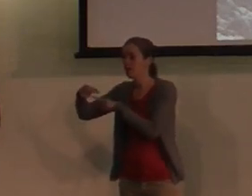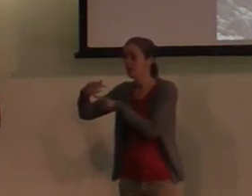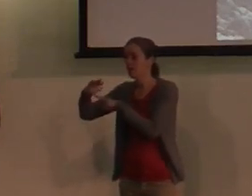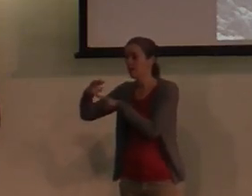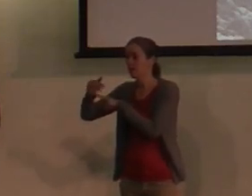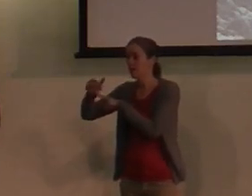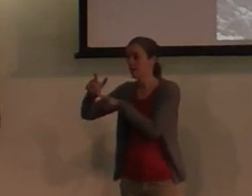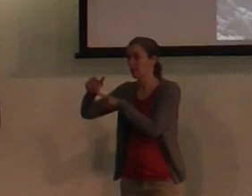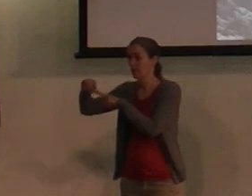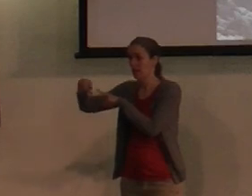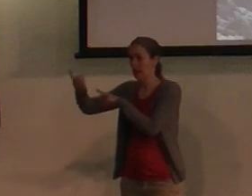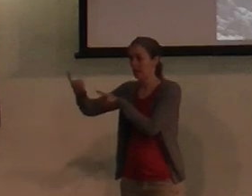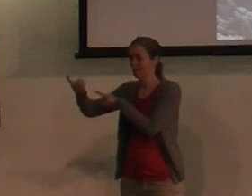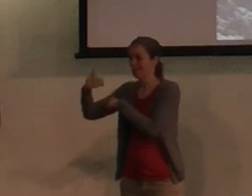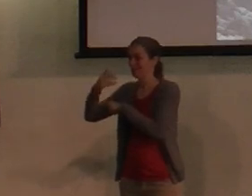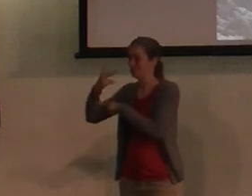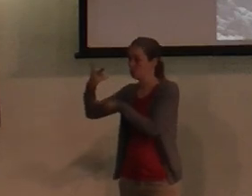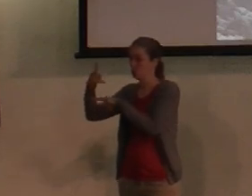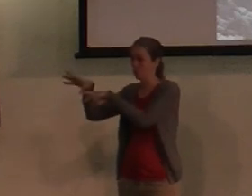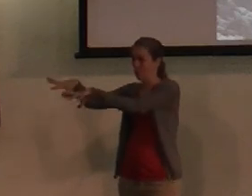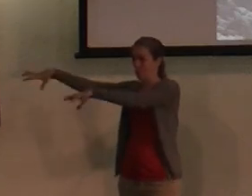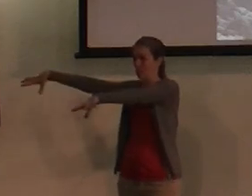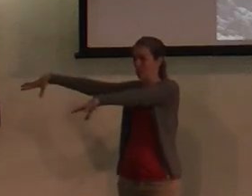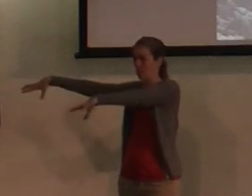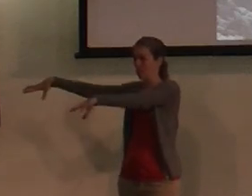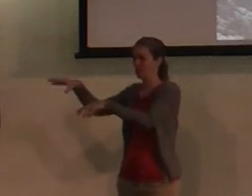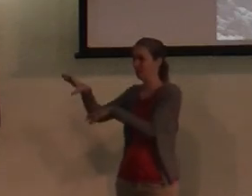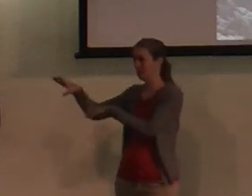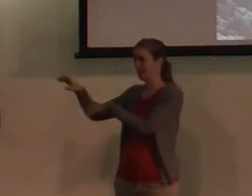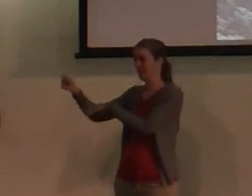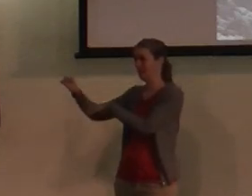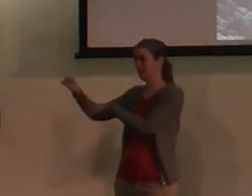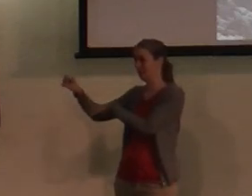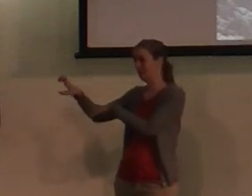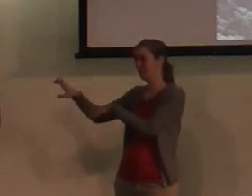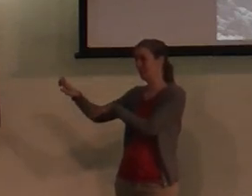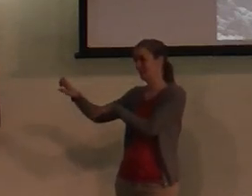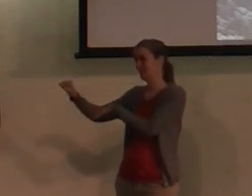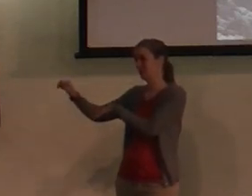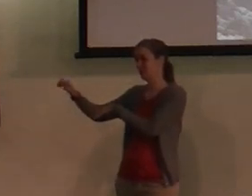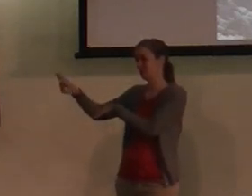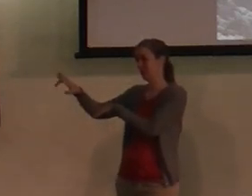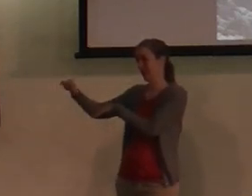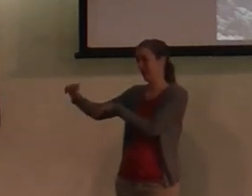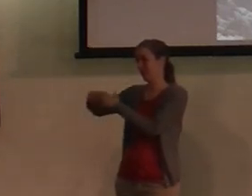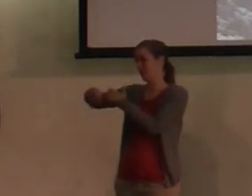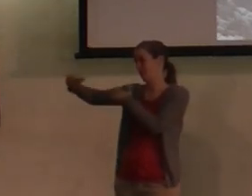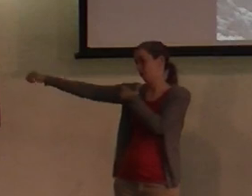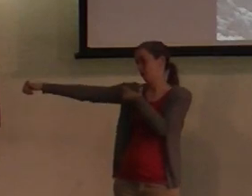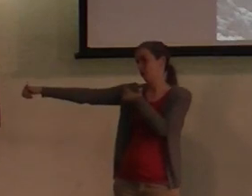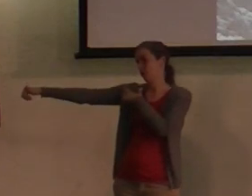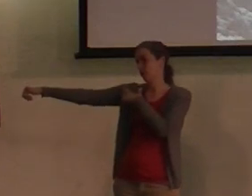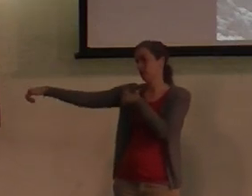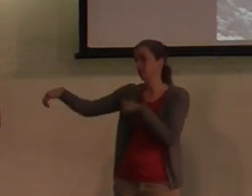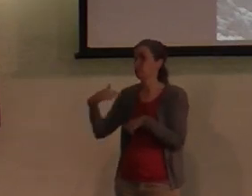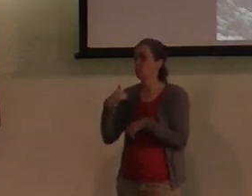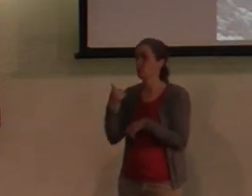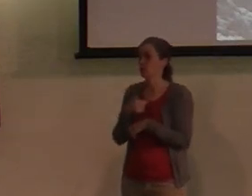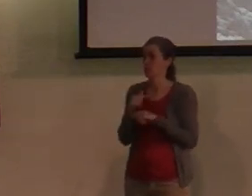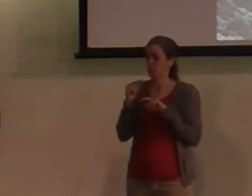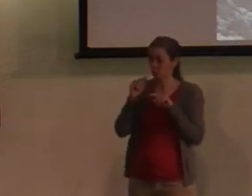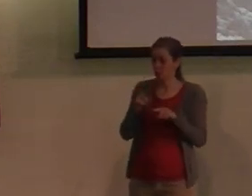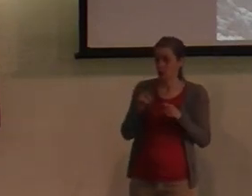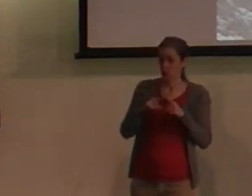the coast. There's Caesarea, there's Caesarea Philippi. But in Caesarea, it's just it's further down the coast. But we went to